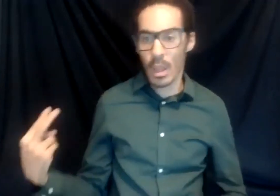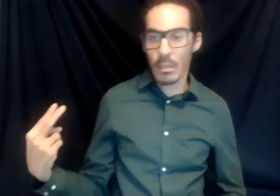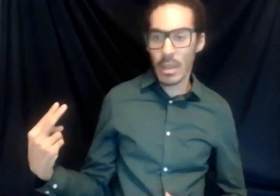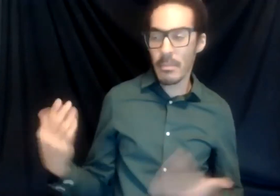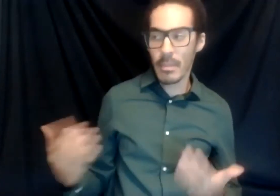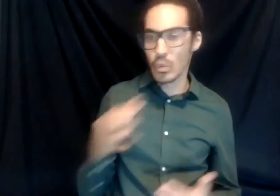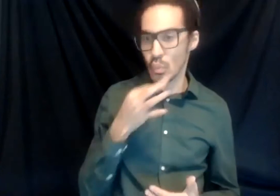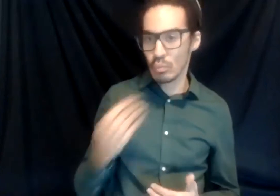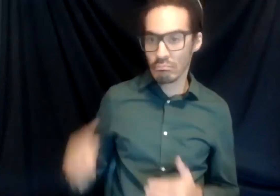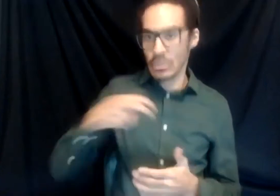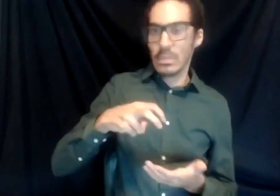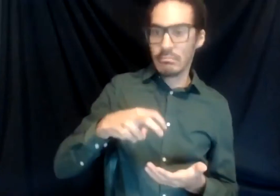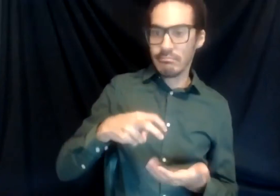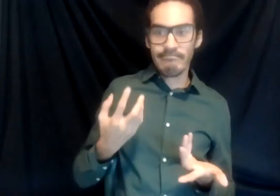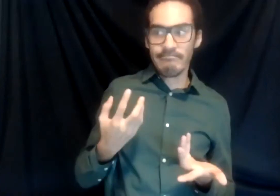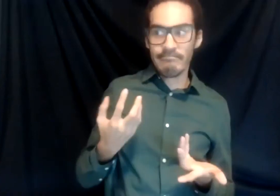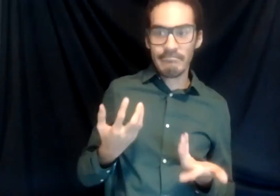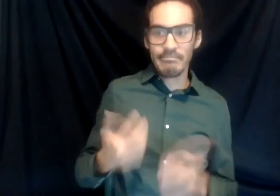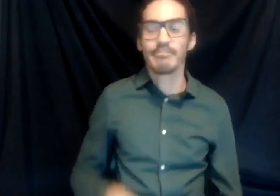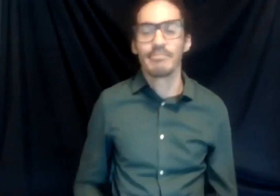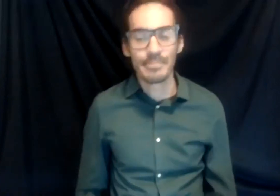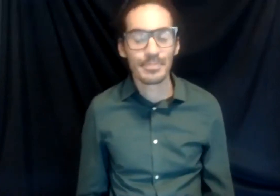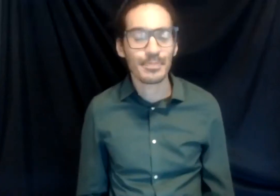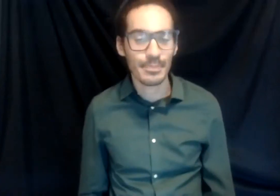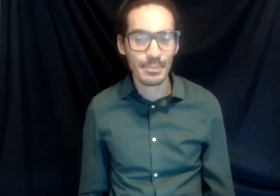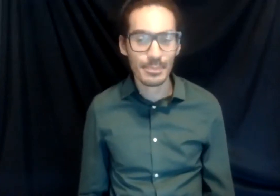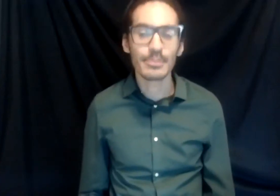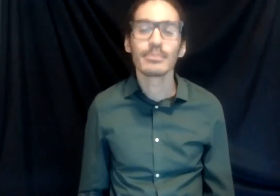let's go to Pamela. Pamela.